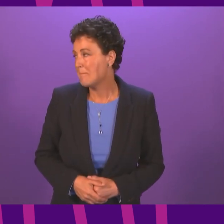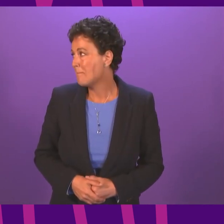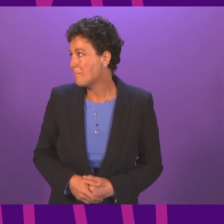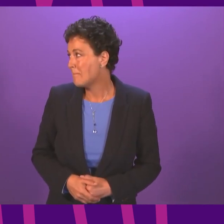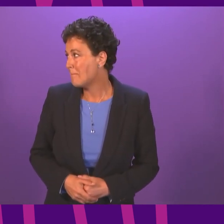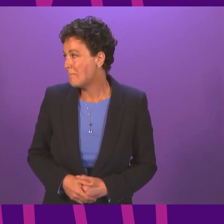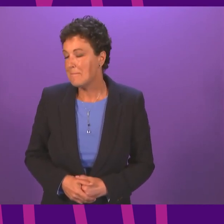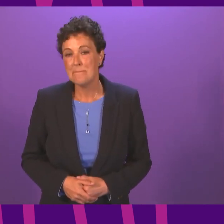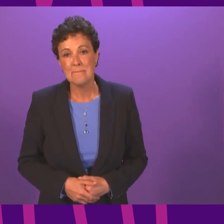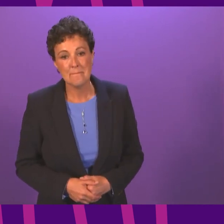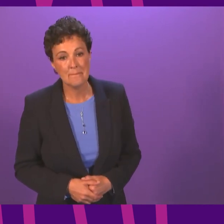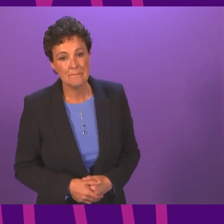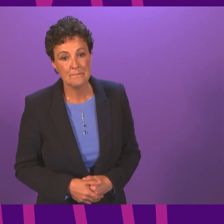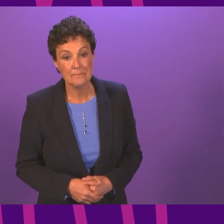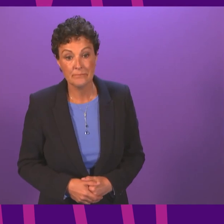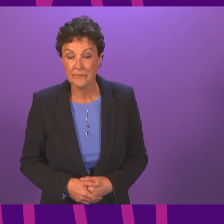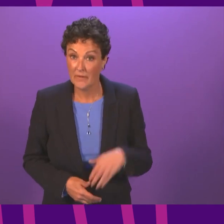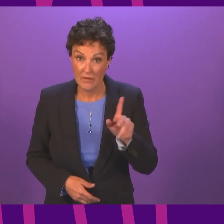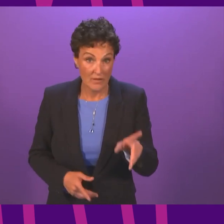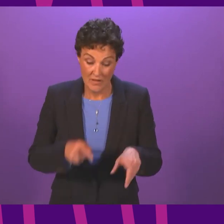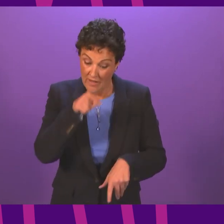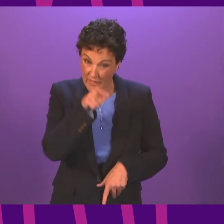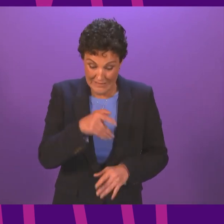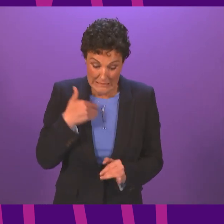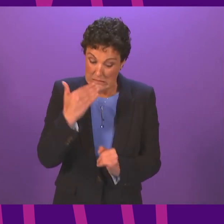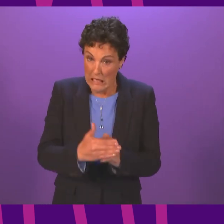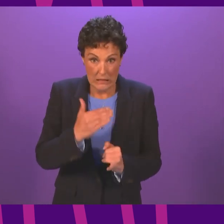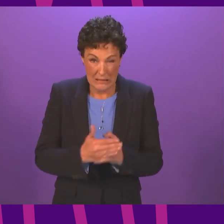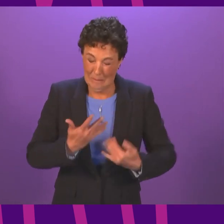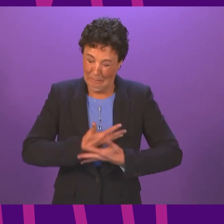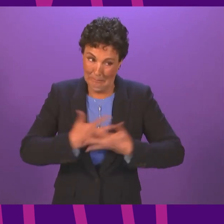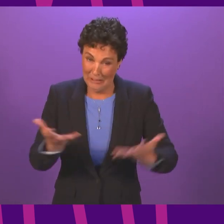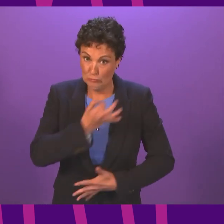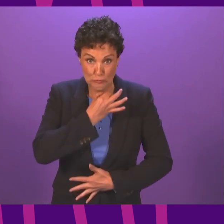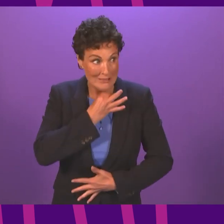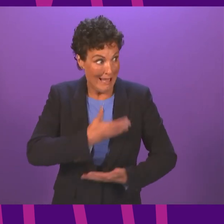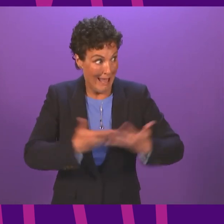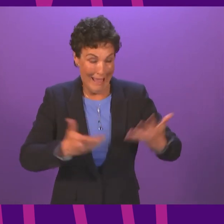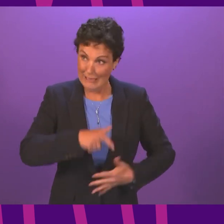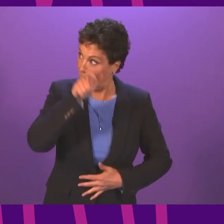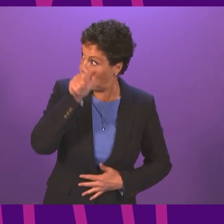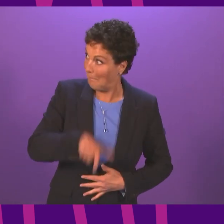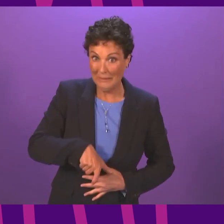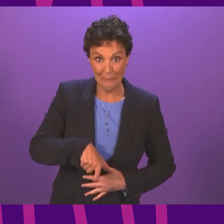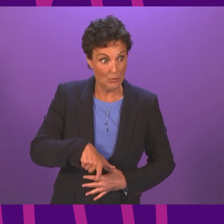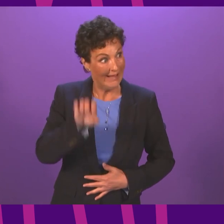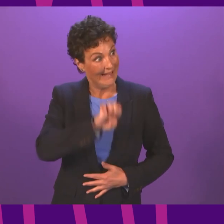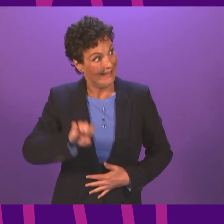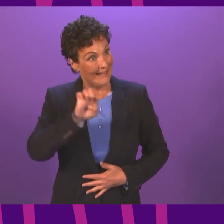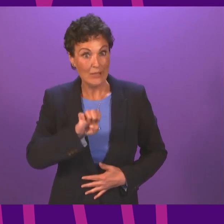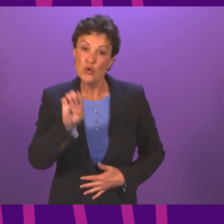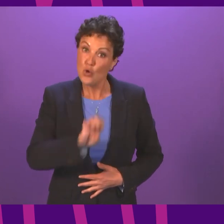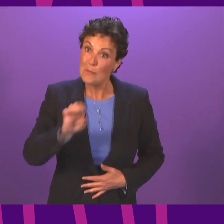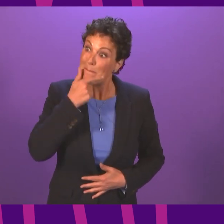response the settled status deadline poses huge risks to EU nationals who have contributed so much to our society